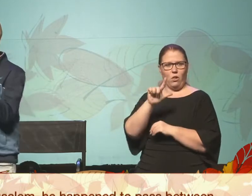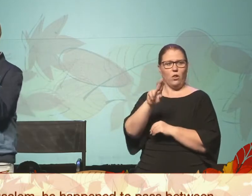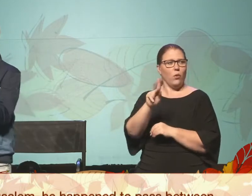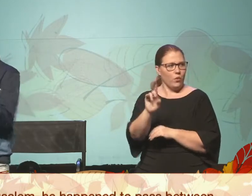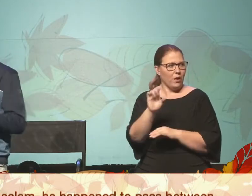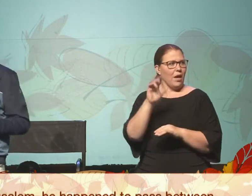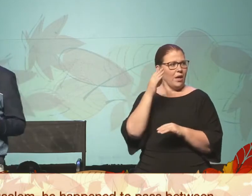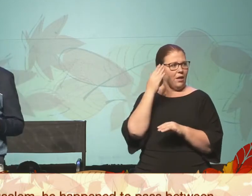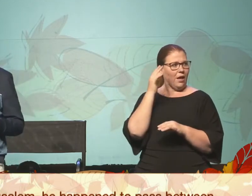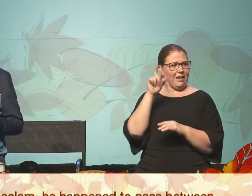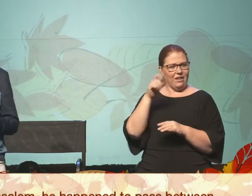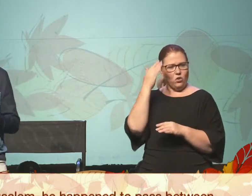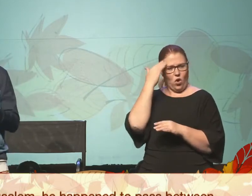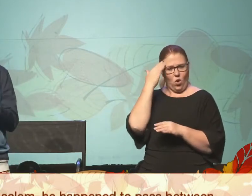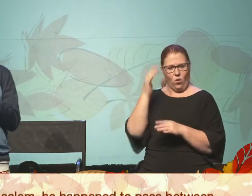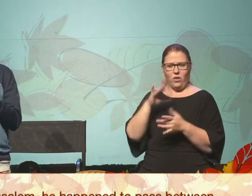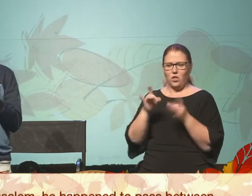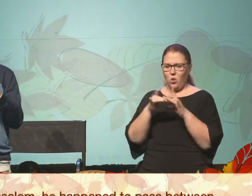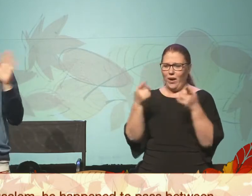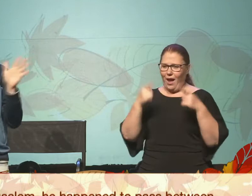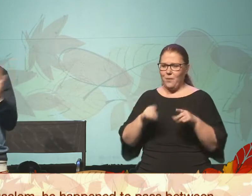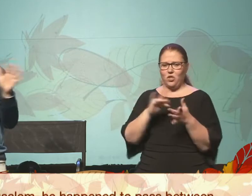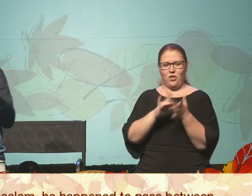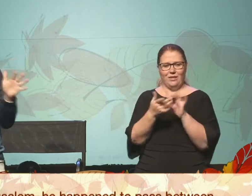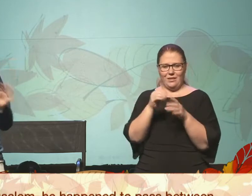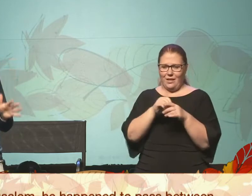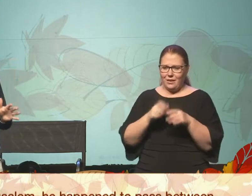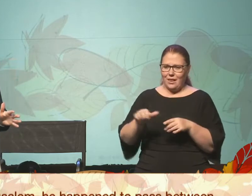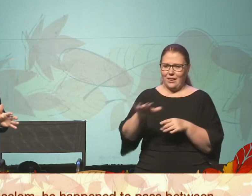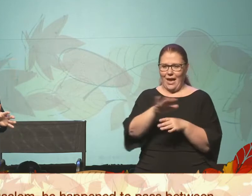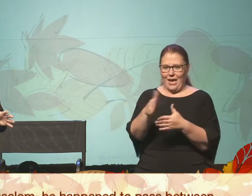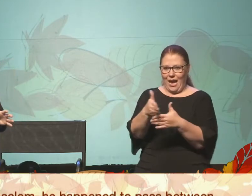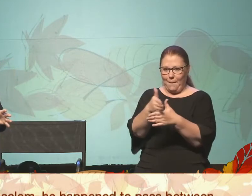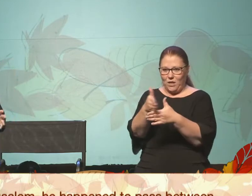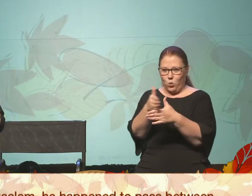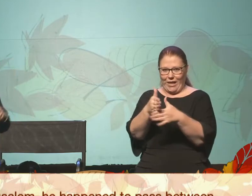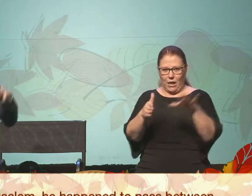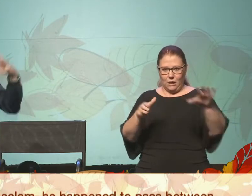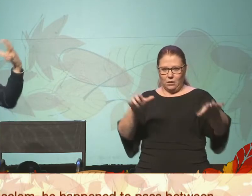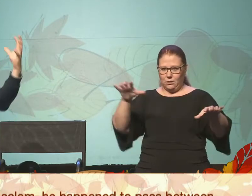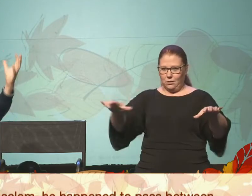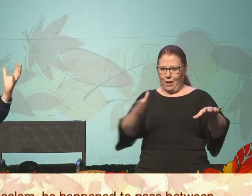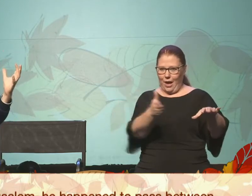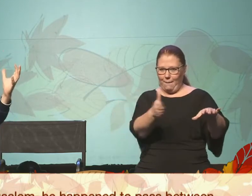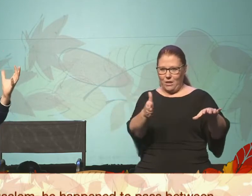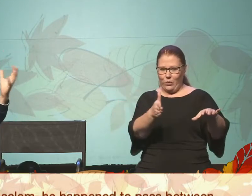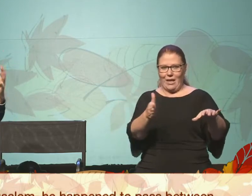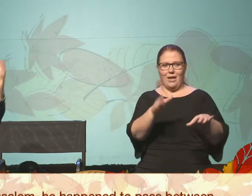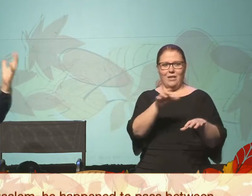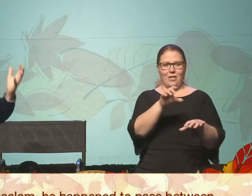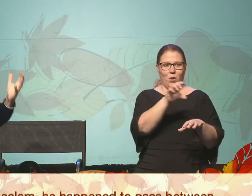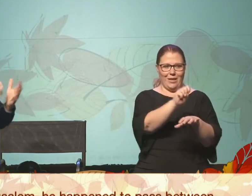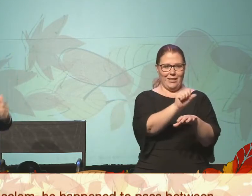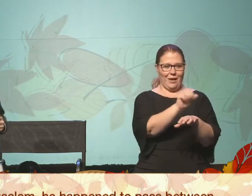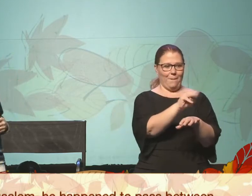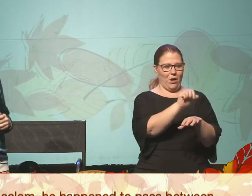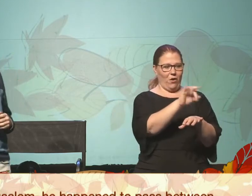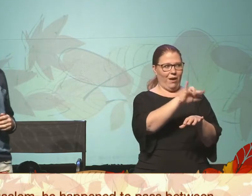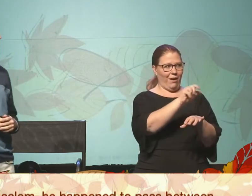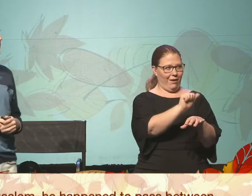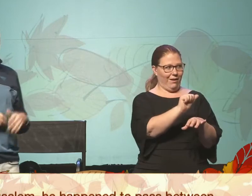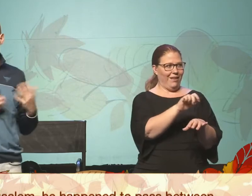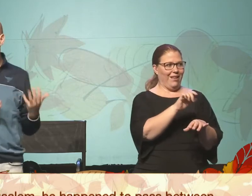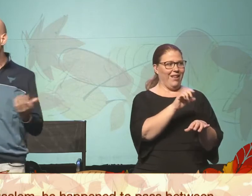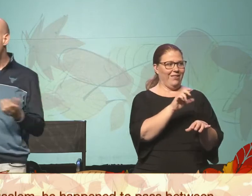know that this story takes place, Jesus is in the land in between, right? So Samaria was an area that the Samaritans lived